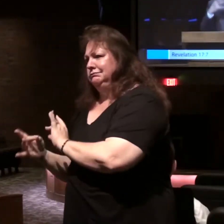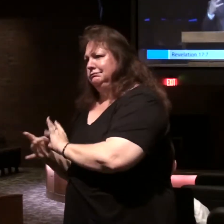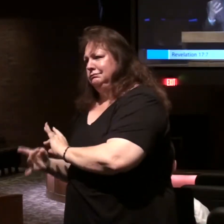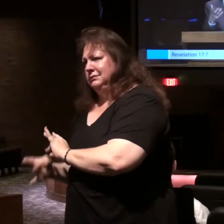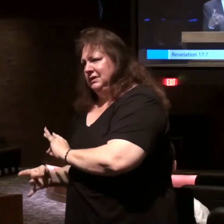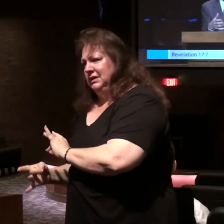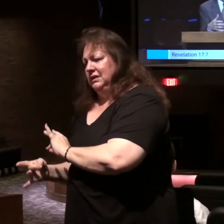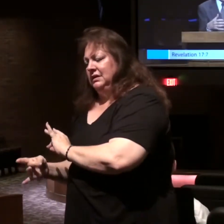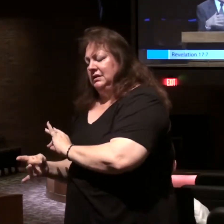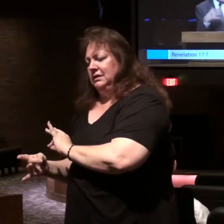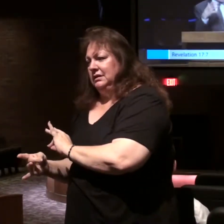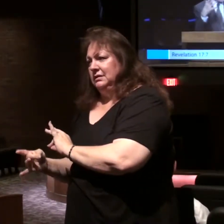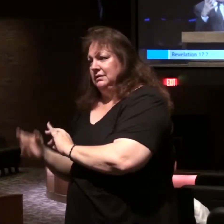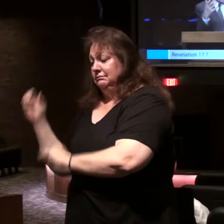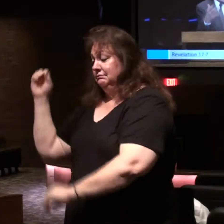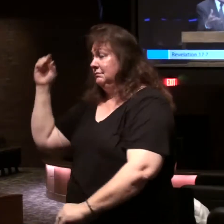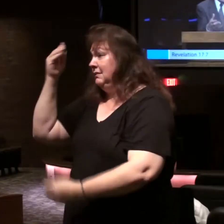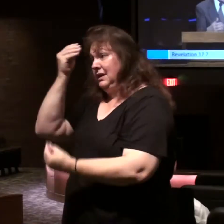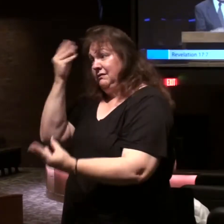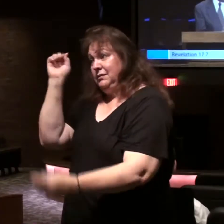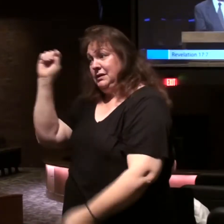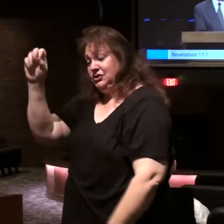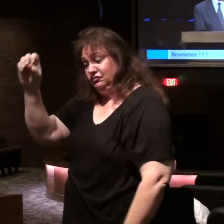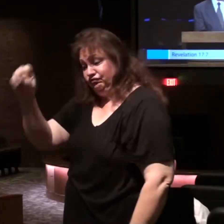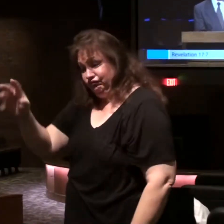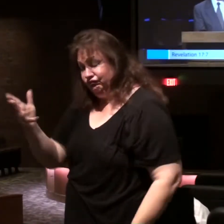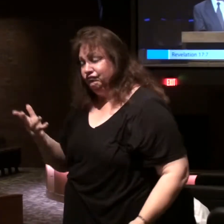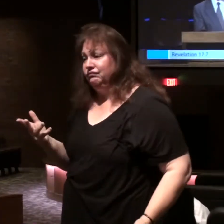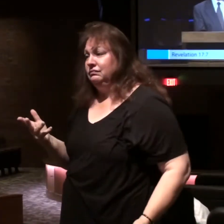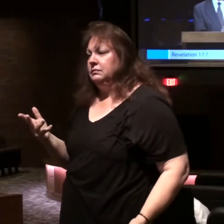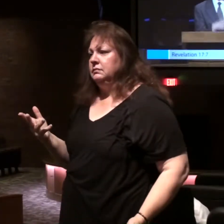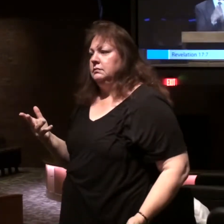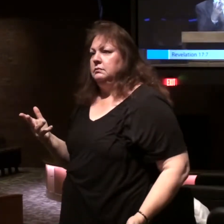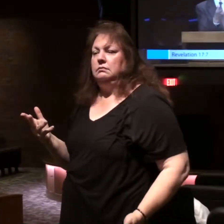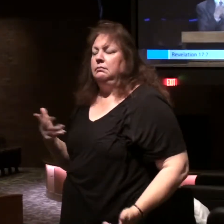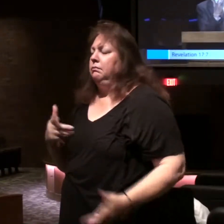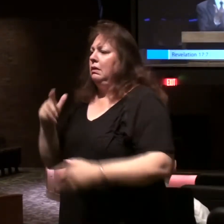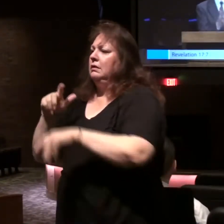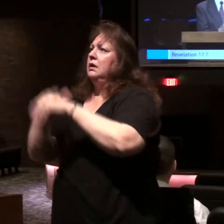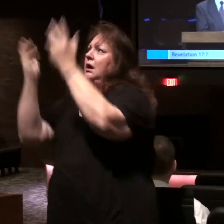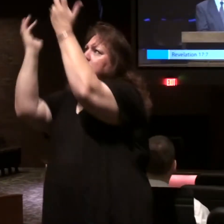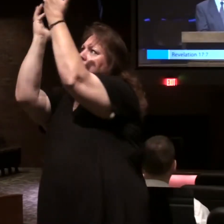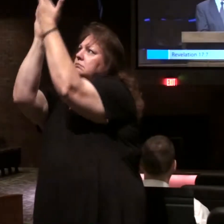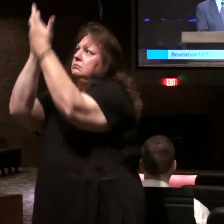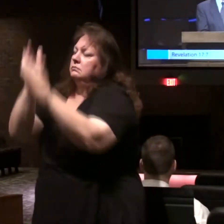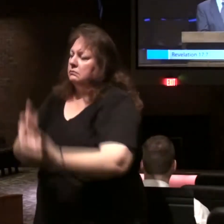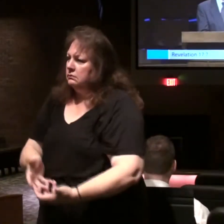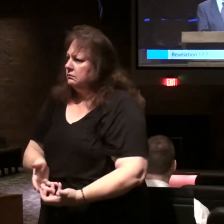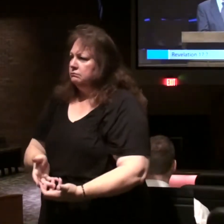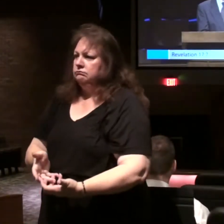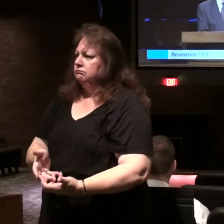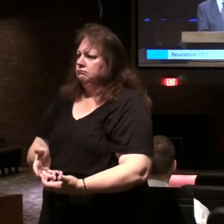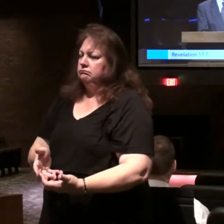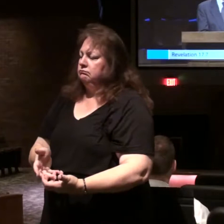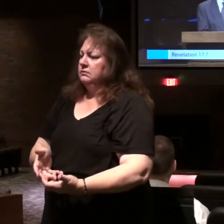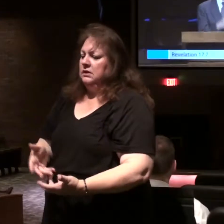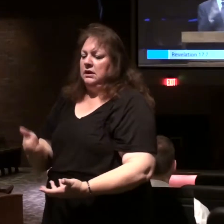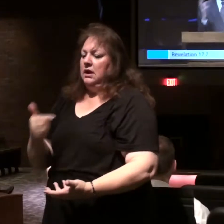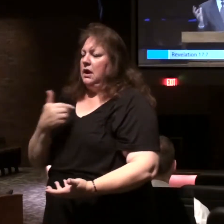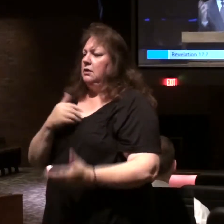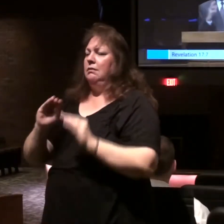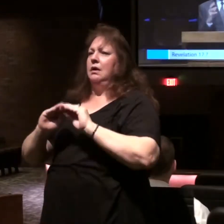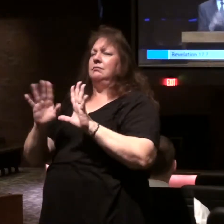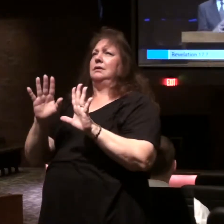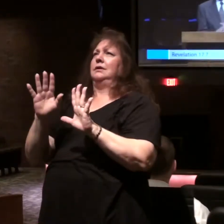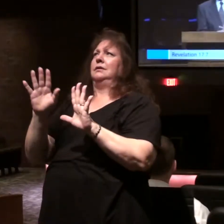you have revelation given and prophecies given. But they're not always put in order. We don't have